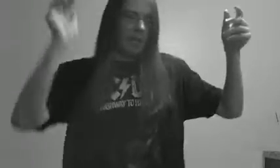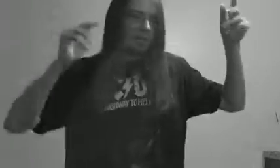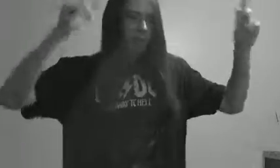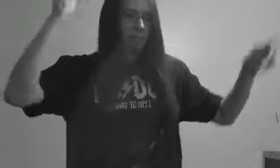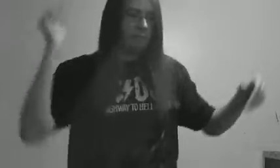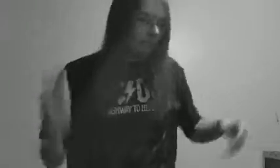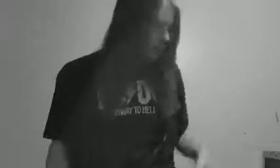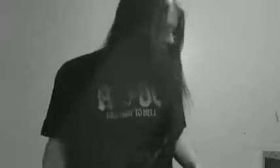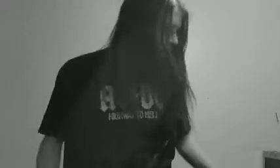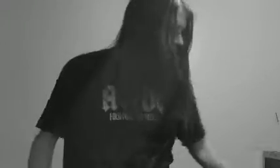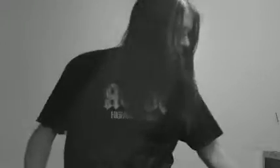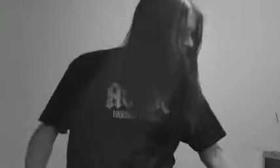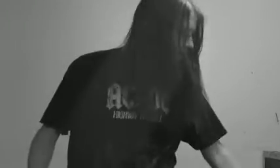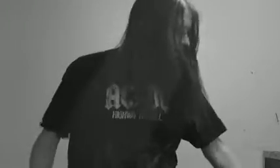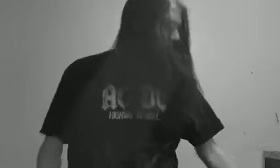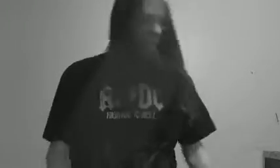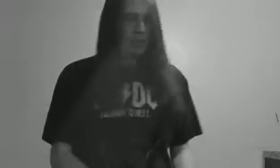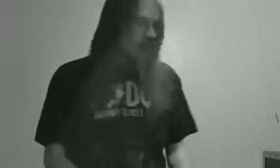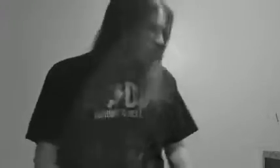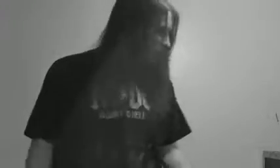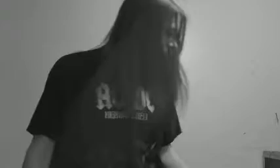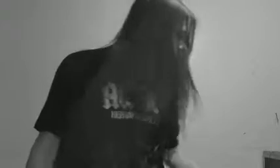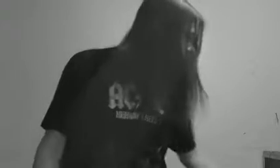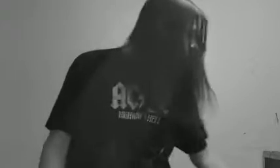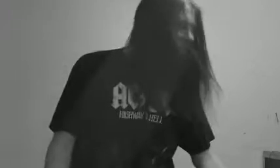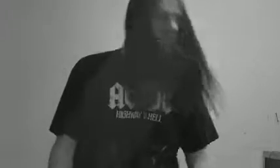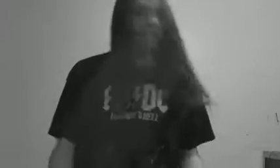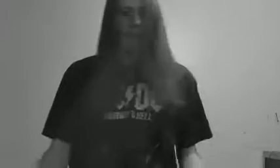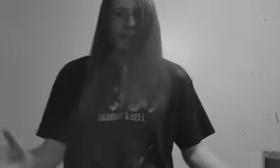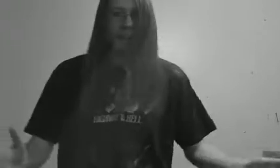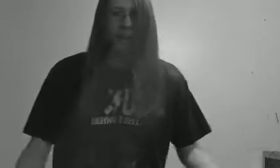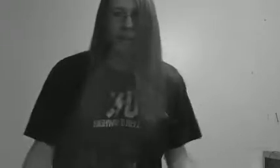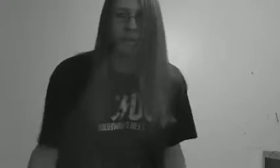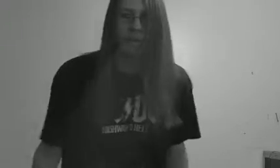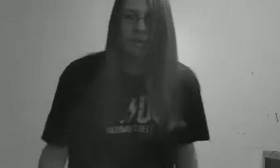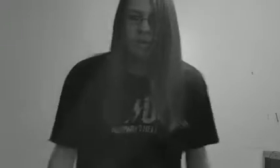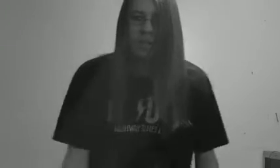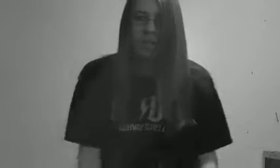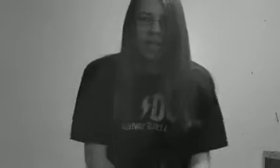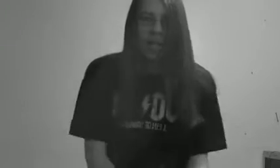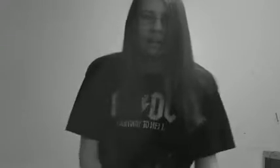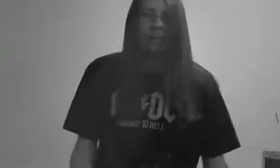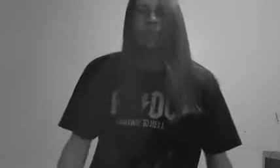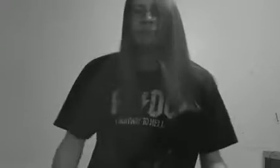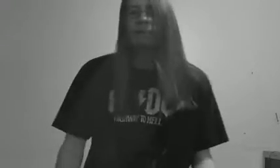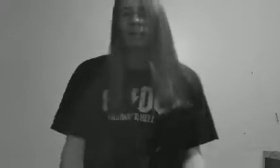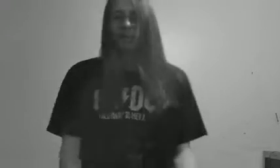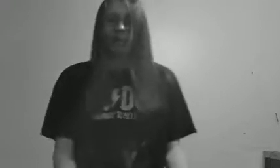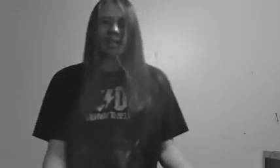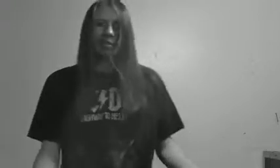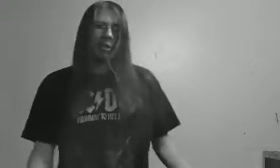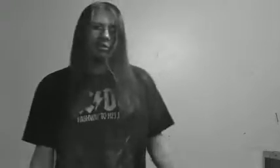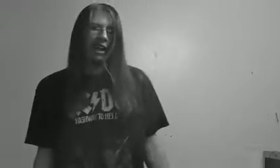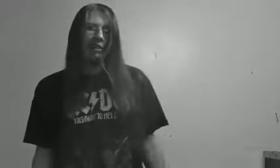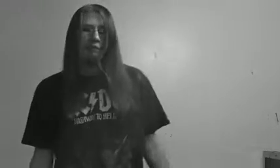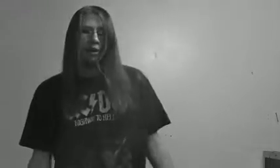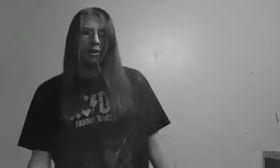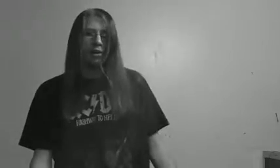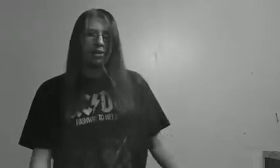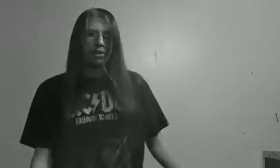big famous person, but I mean some people like to do fan photos and I figure maybe if you like to do a fan photo or